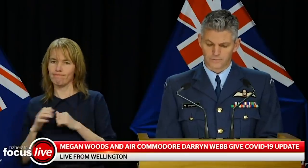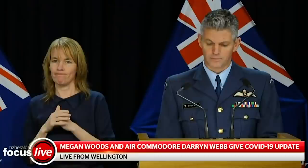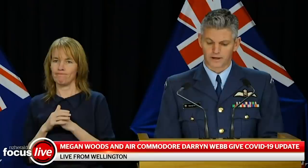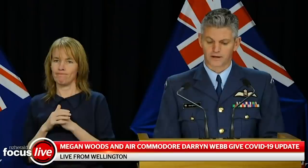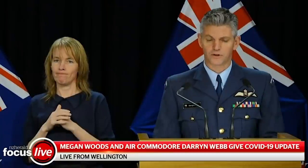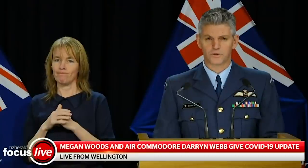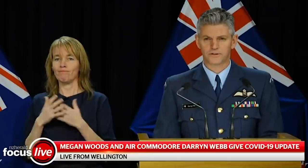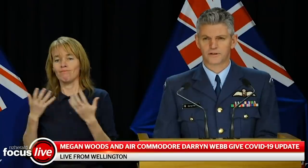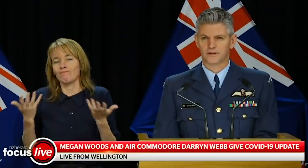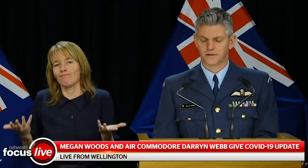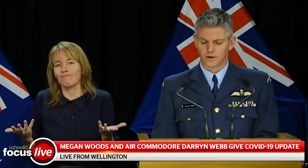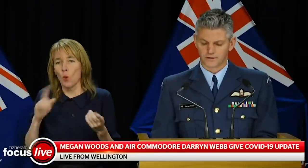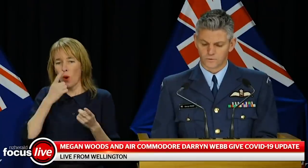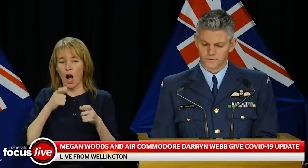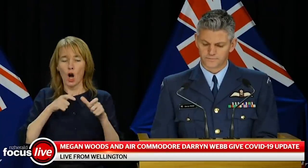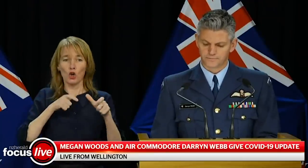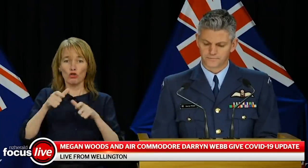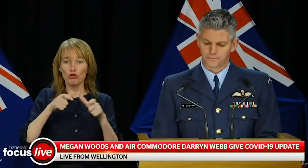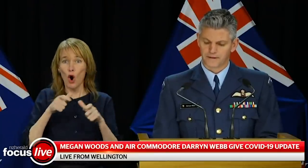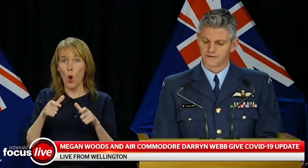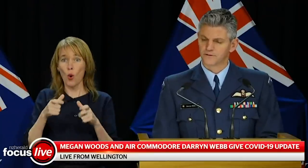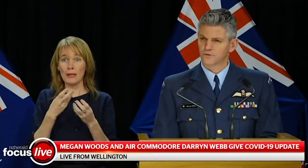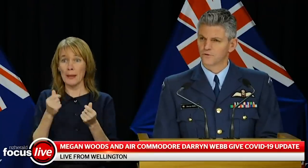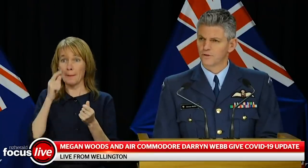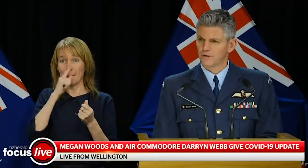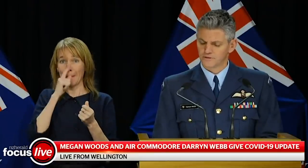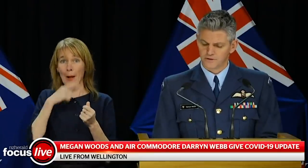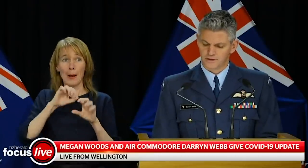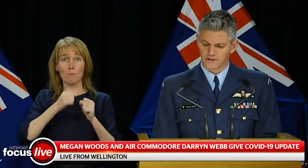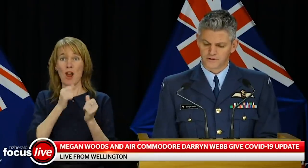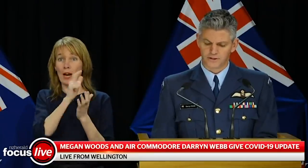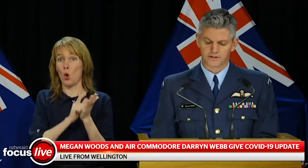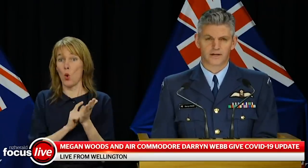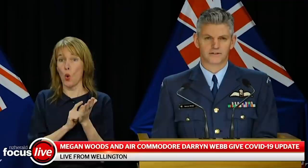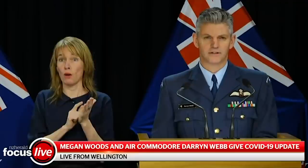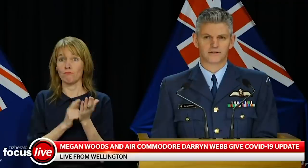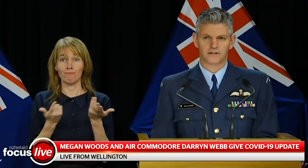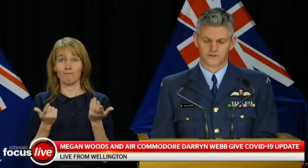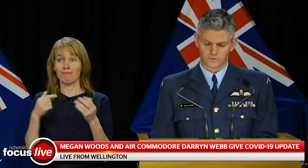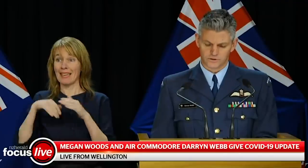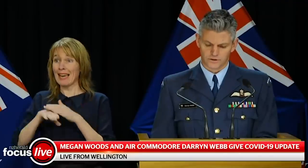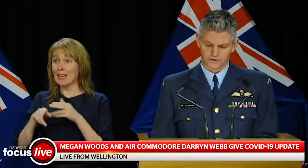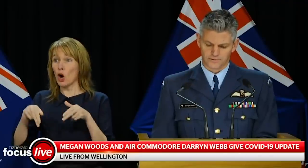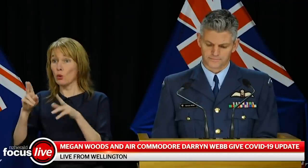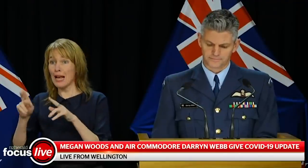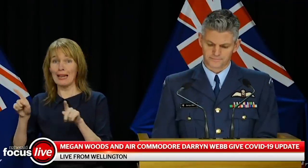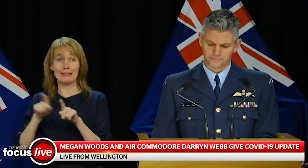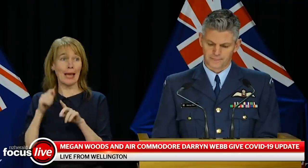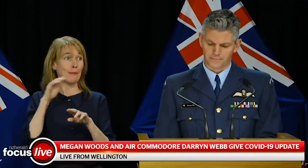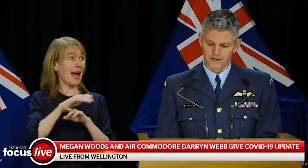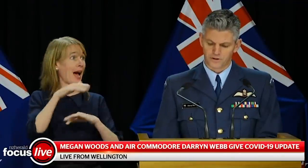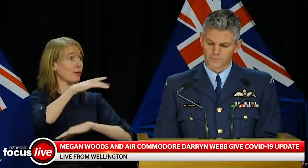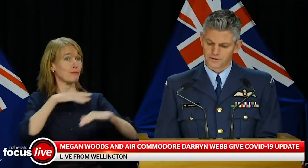the risk of someone making a choice to break the law. This is true in managed isolation, just as it is in general society.